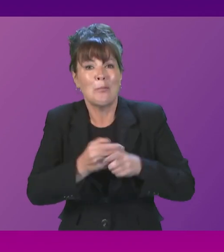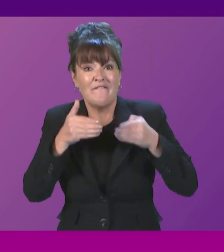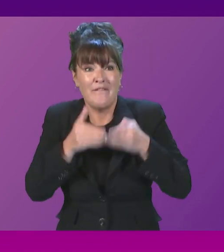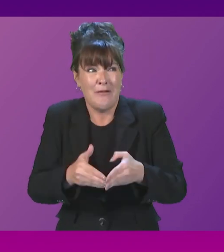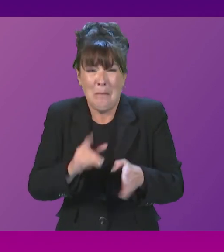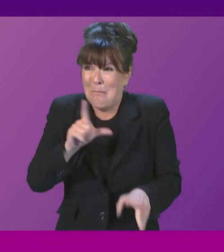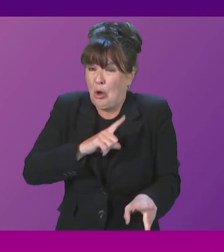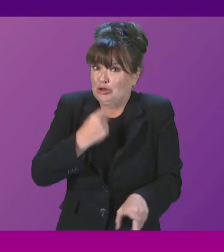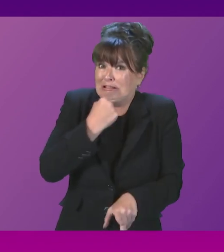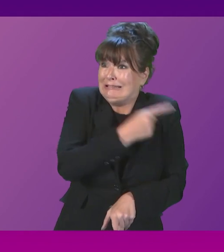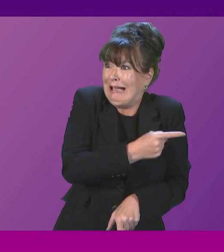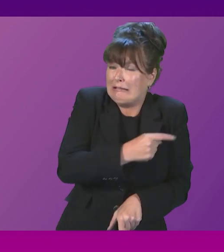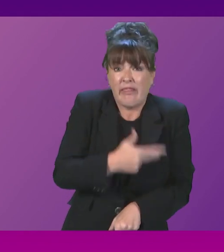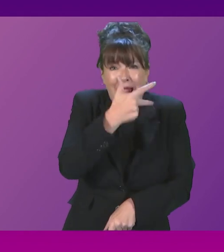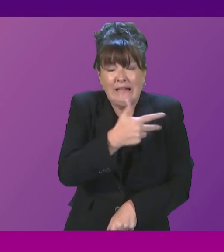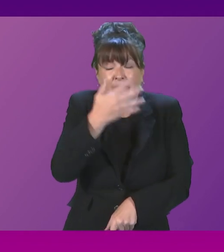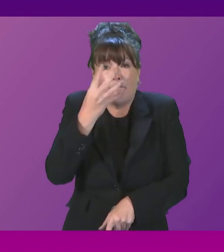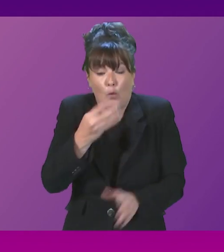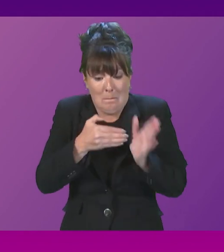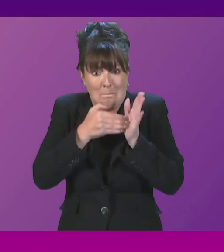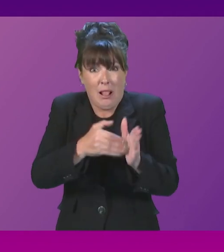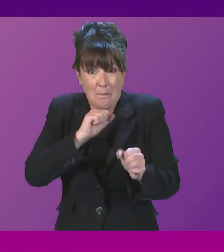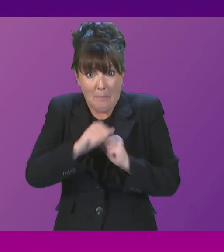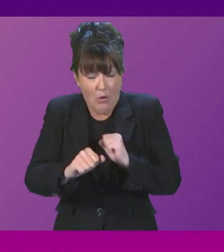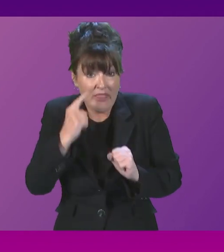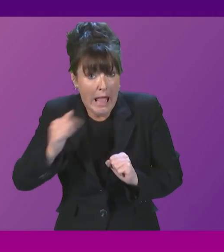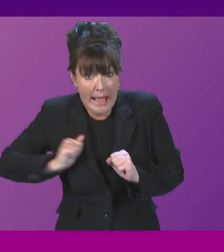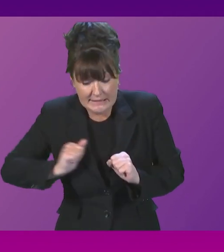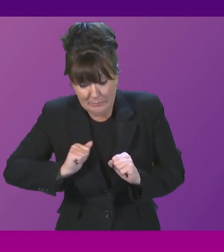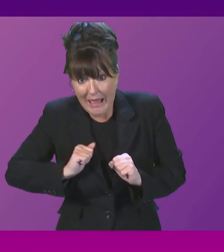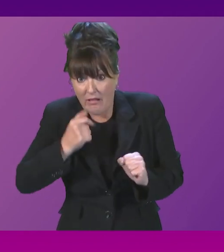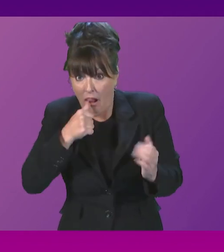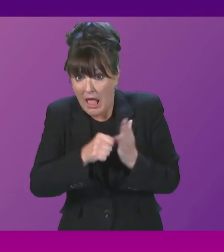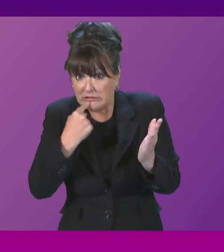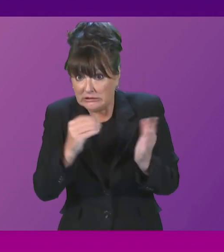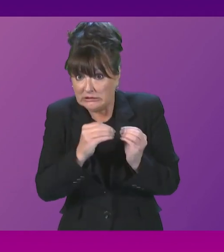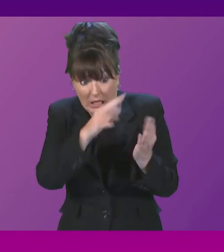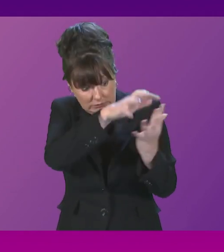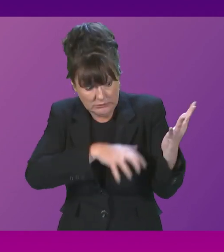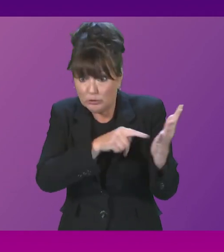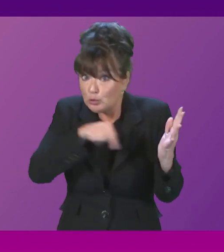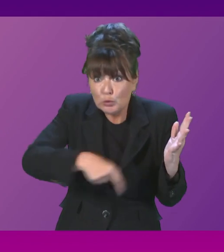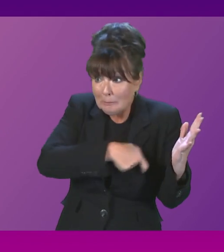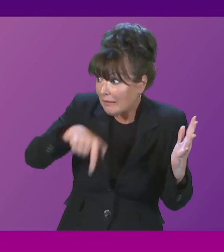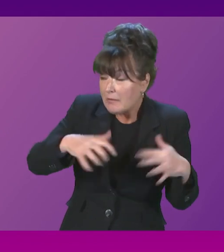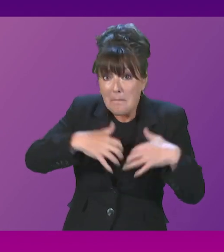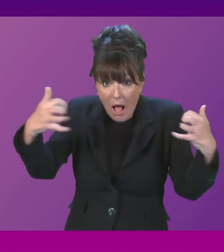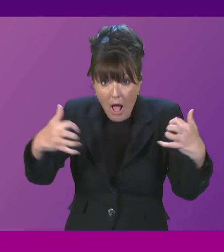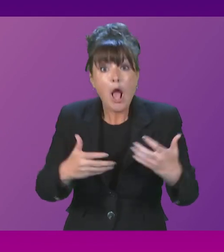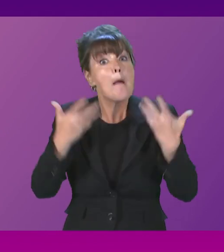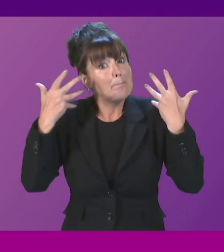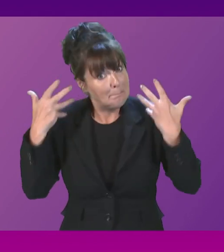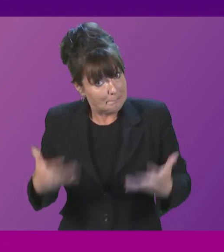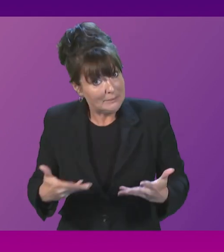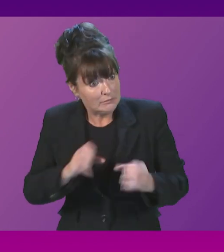saying that the £84 million projected in the letter to a committee of this parliament and spoken to her